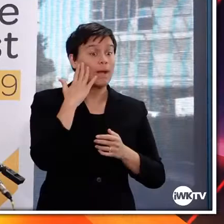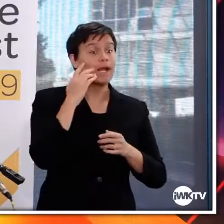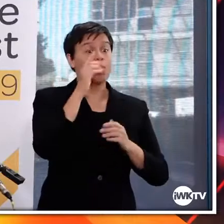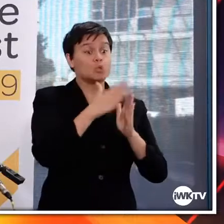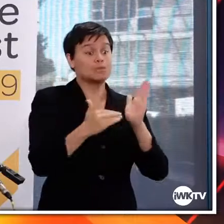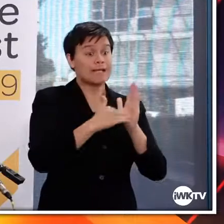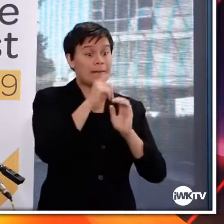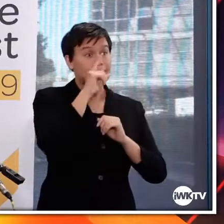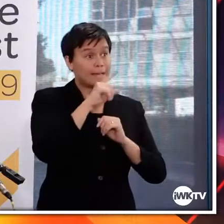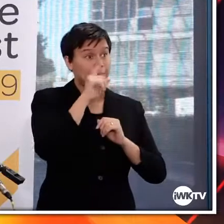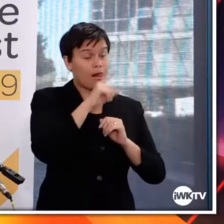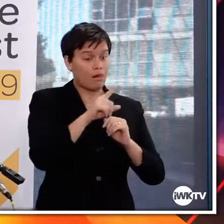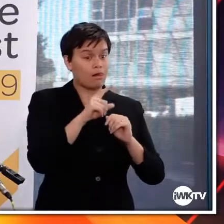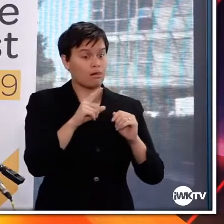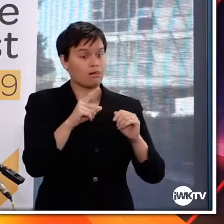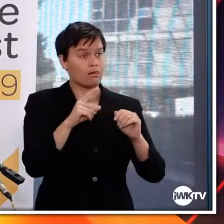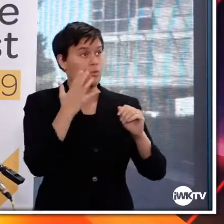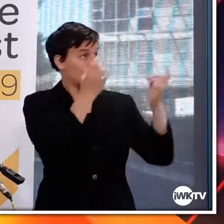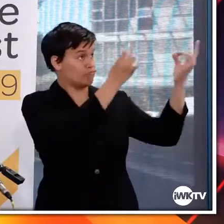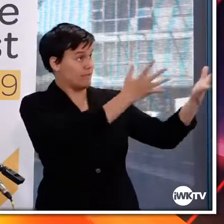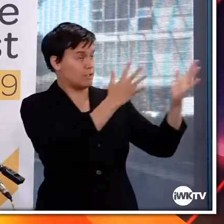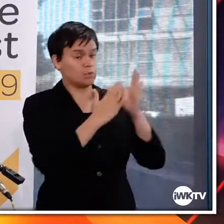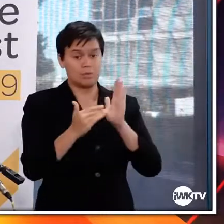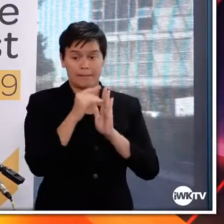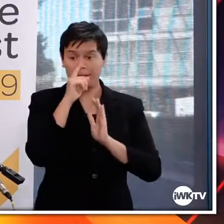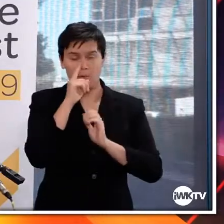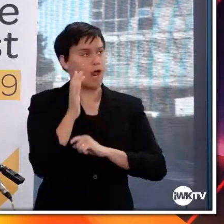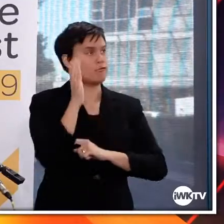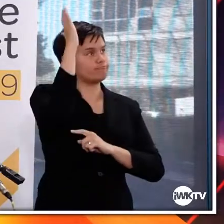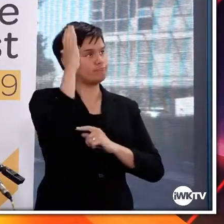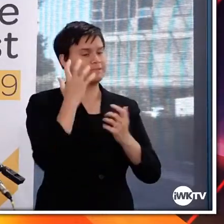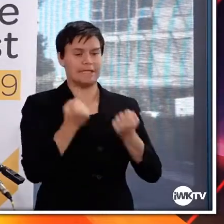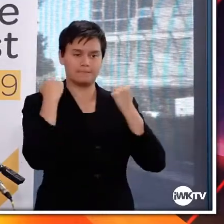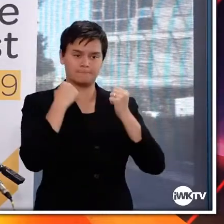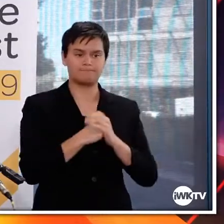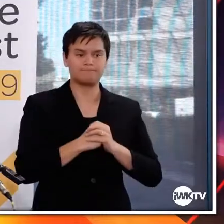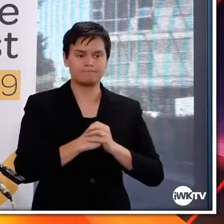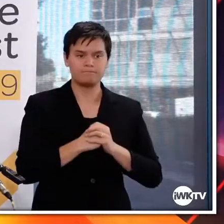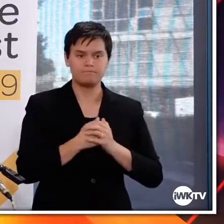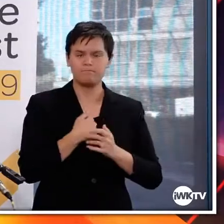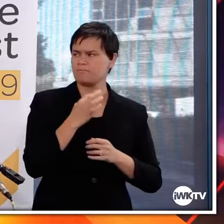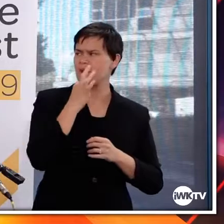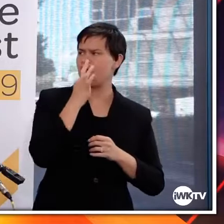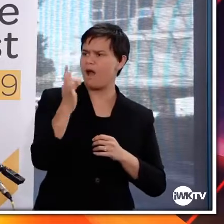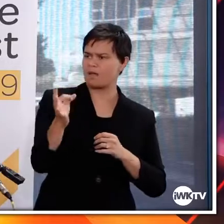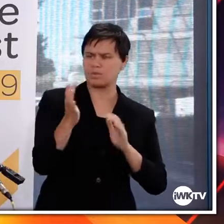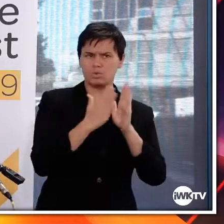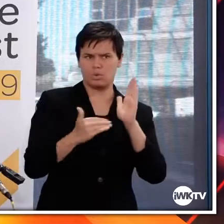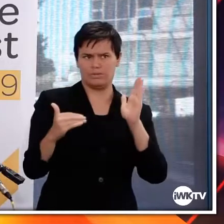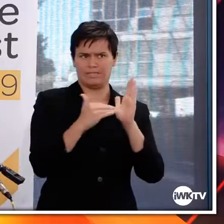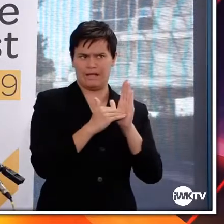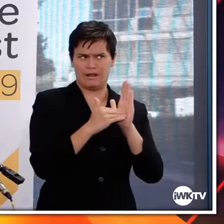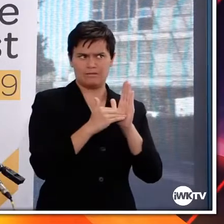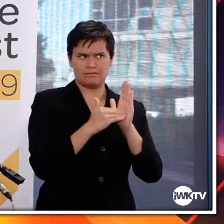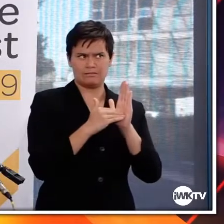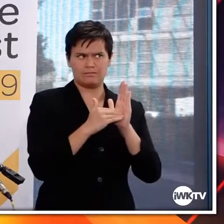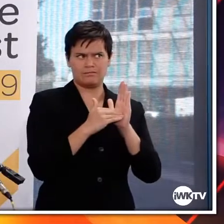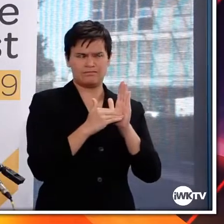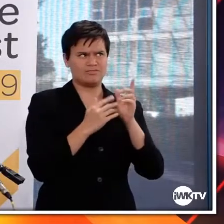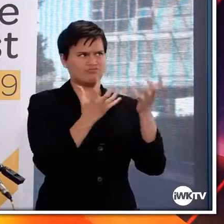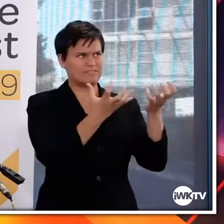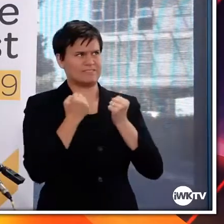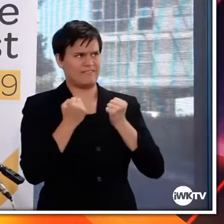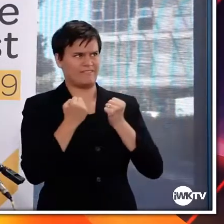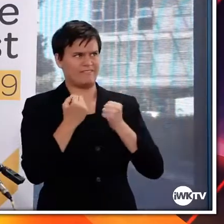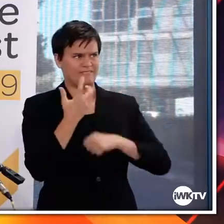Because I think New Zealanders understand why we're not first in the queue for the mass vaccinations. But the question is why it's taken so long